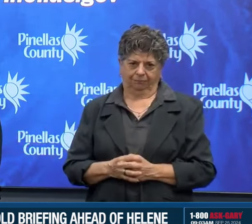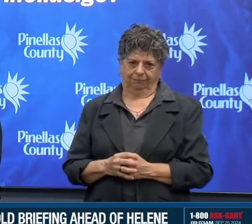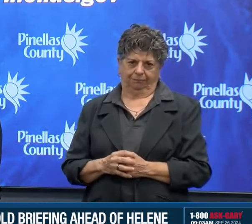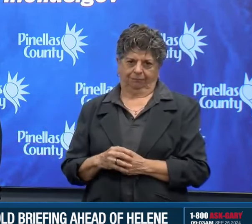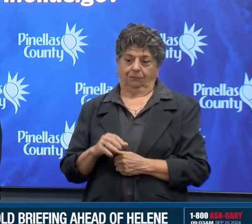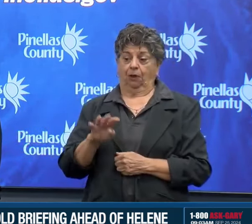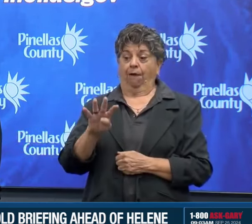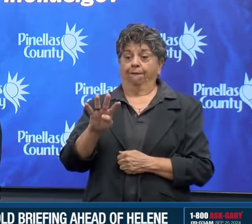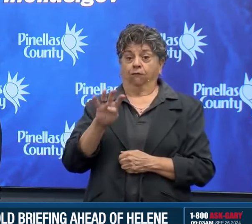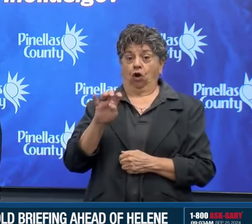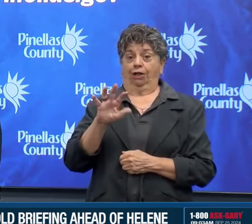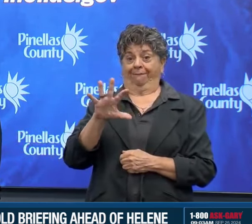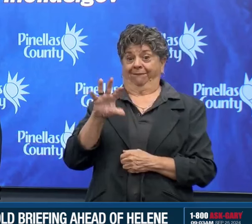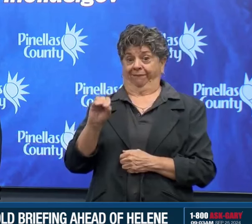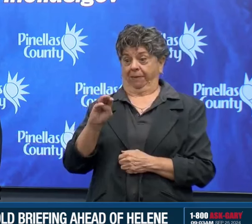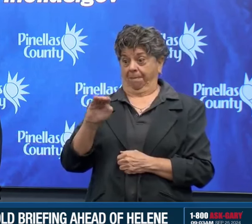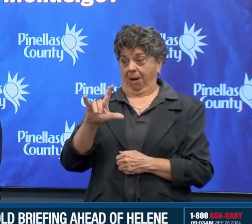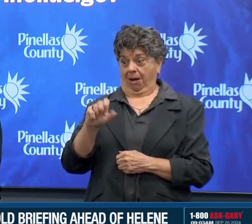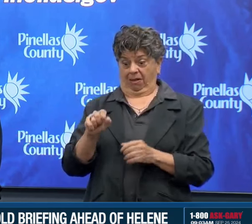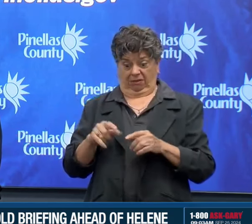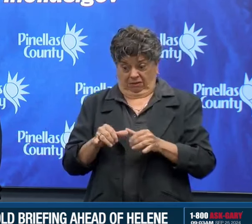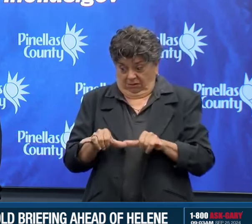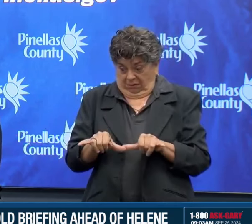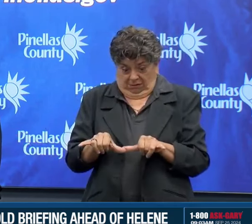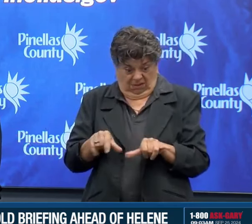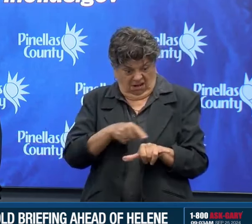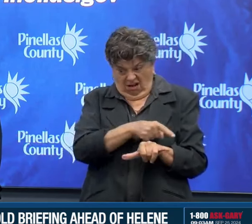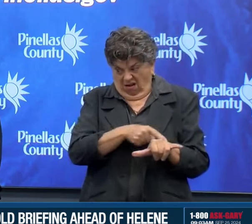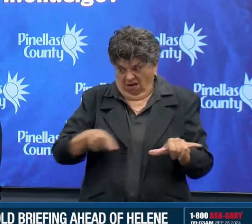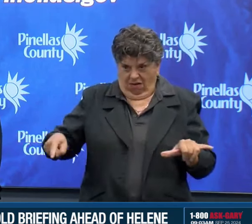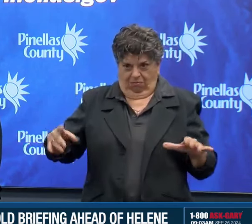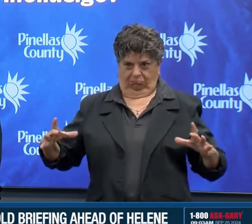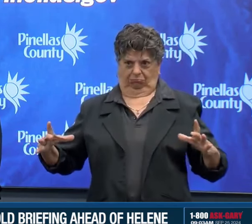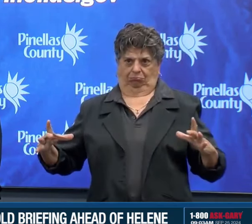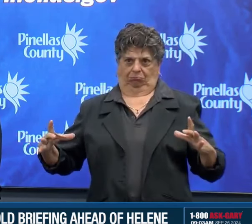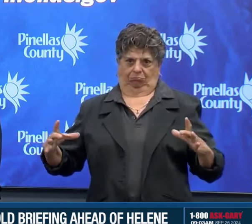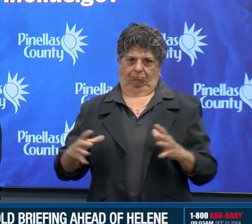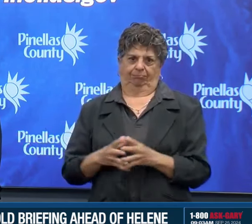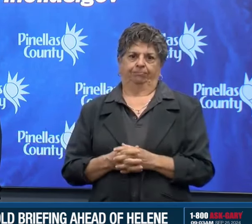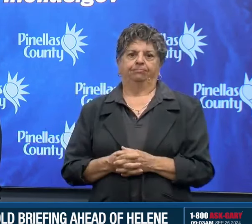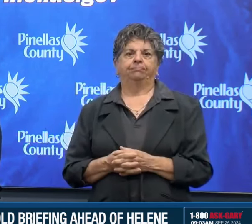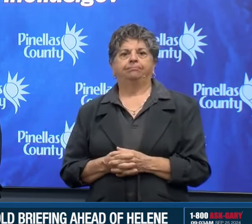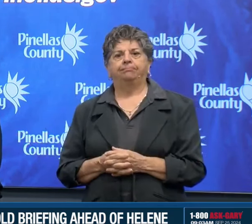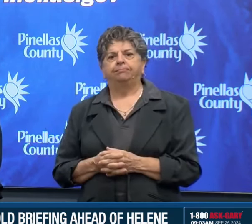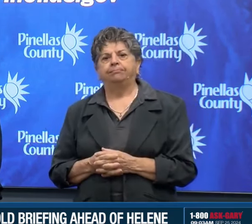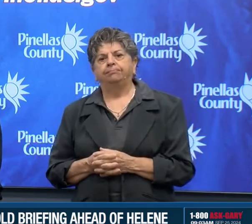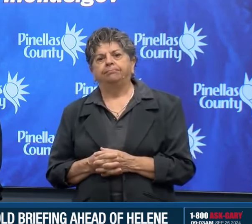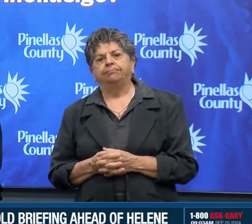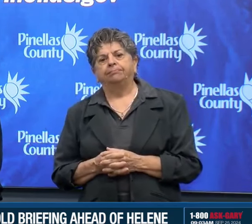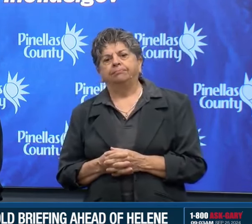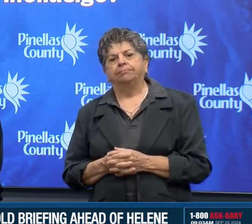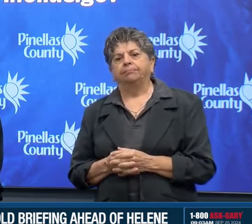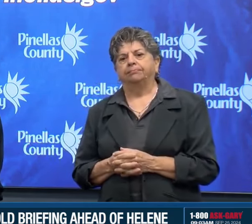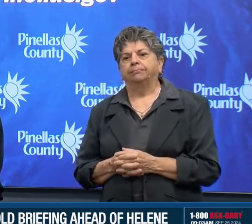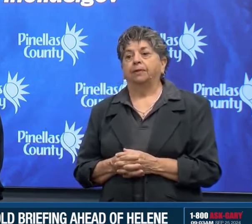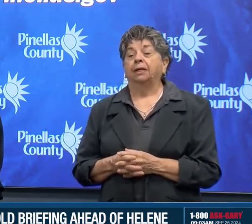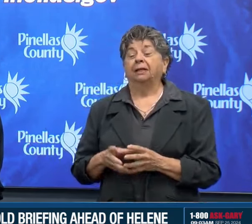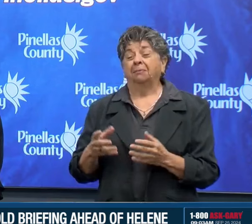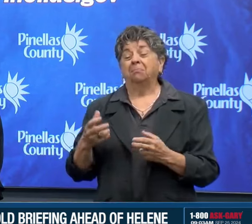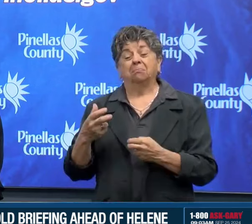worst weather associated with these storms is on the east side. That's where we are. We are on the east side of this storm.